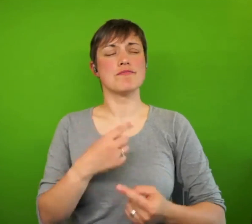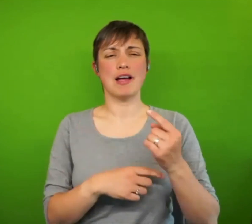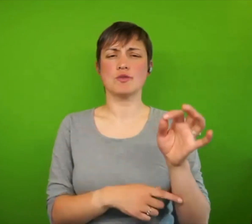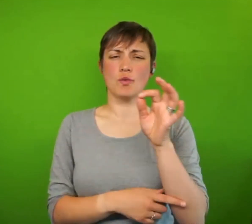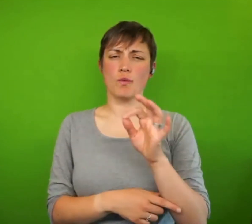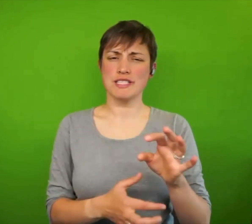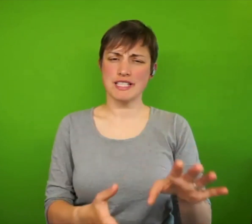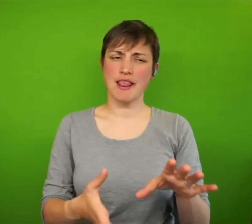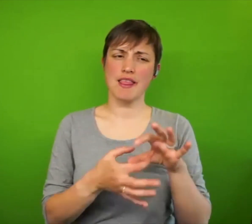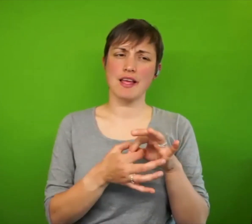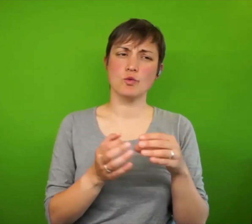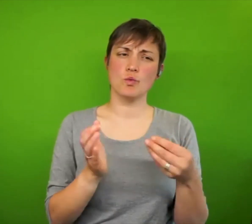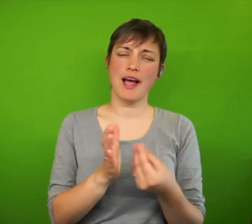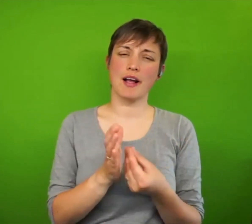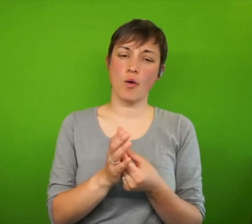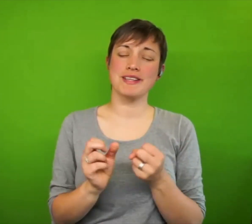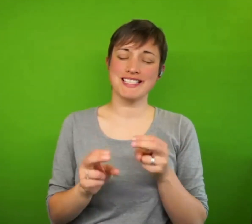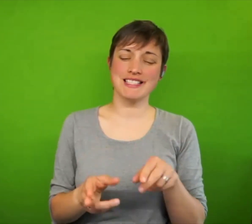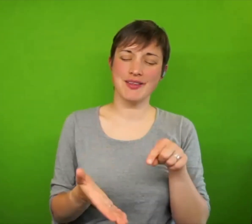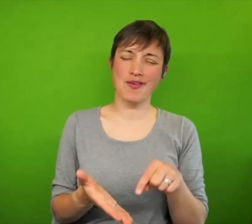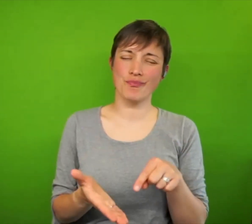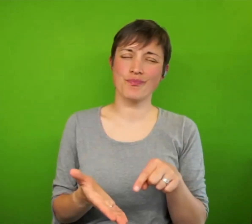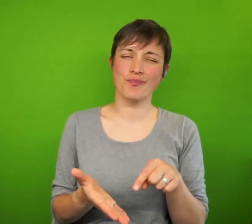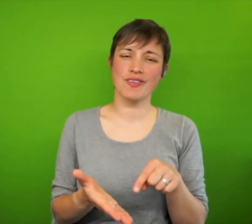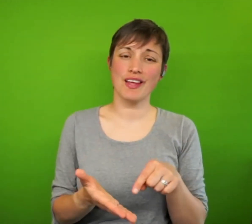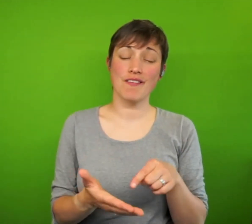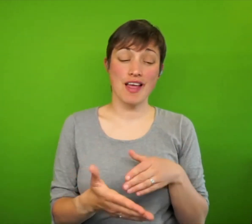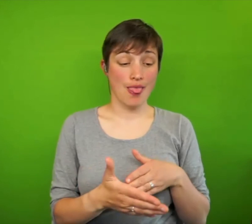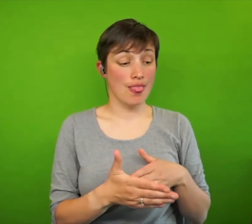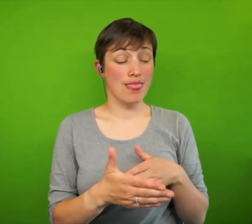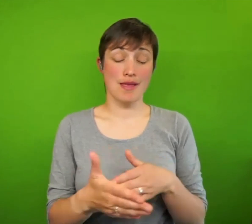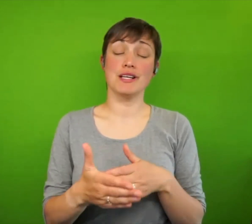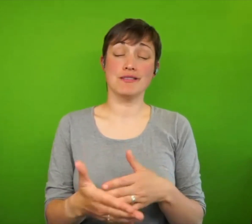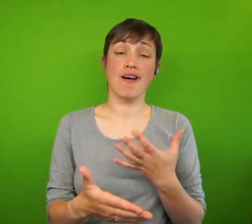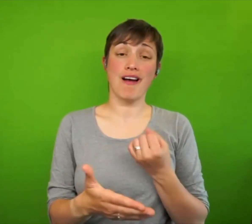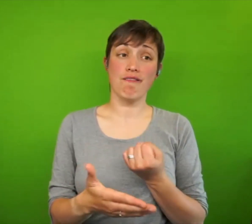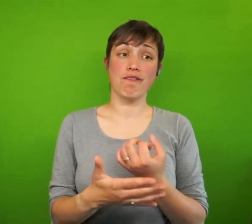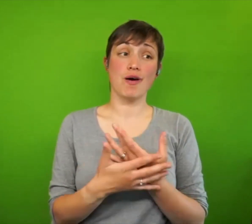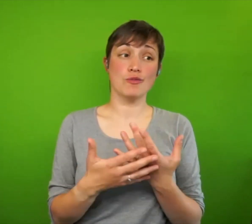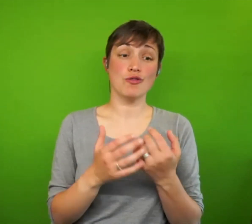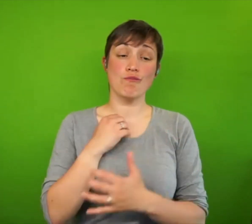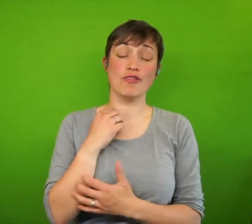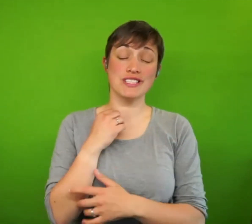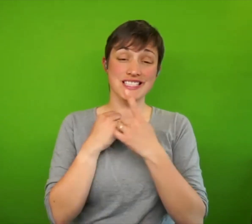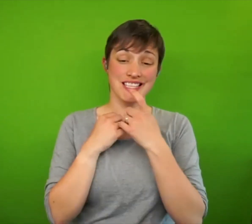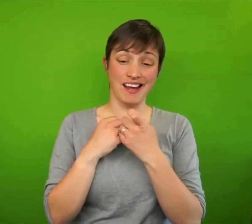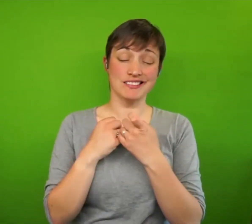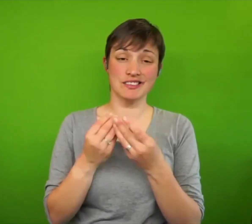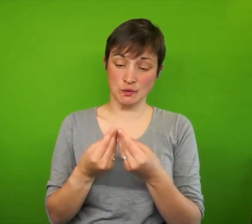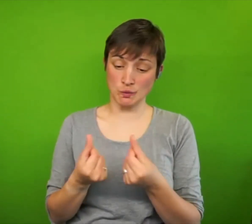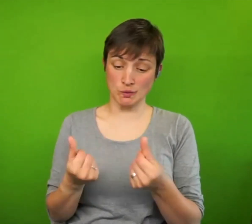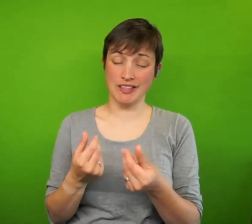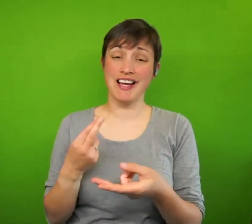system, that there are limits to how far we can reduce poverty, if we stay in such an unequal society,